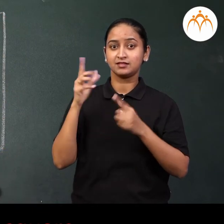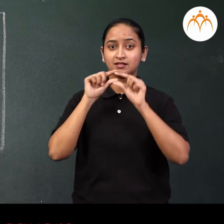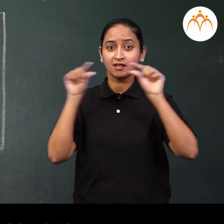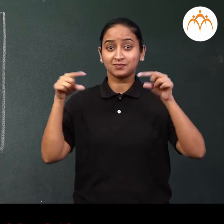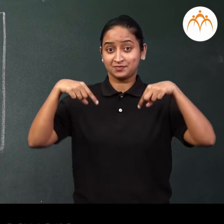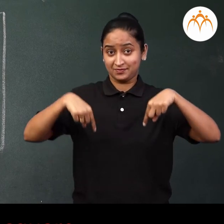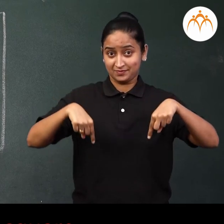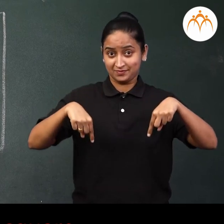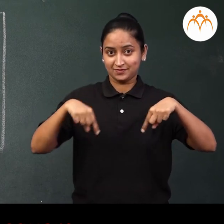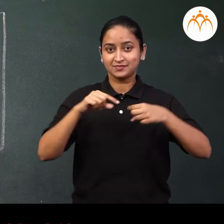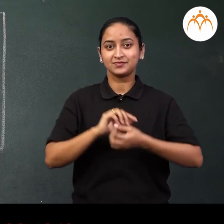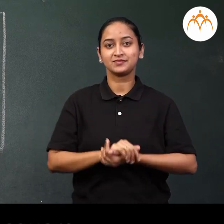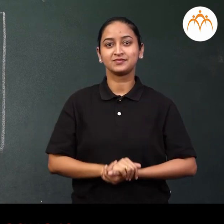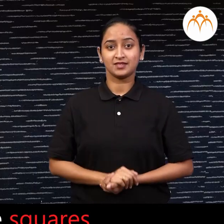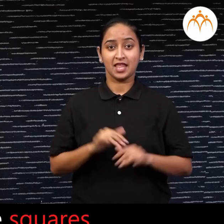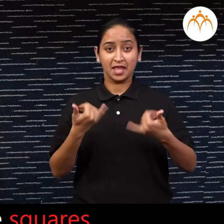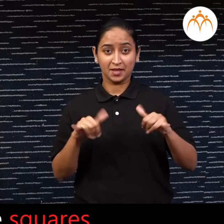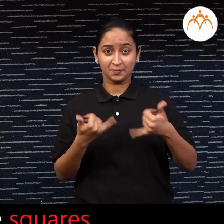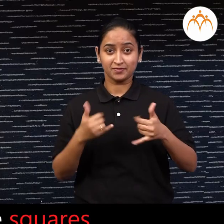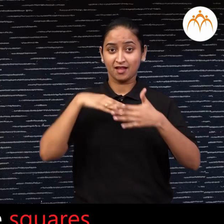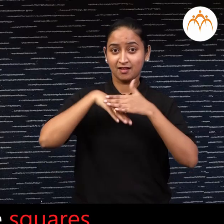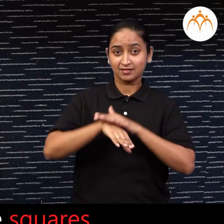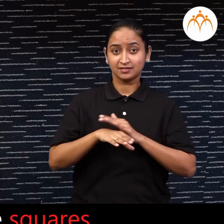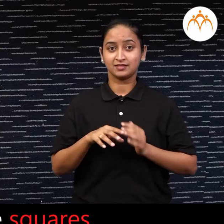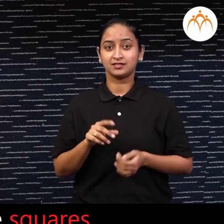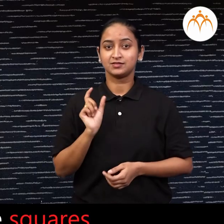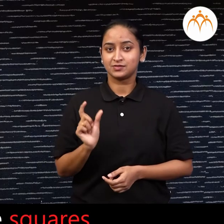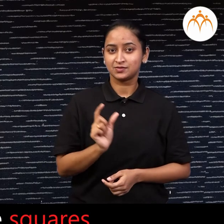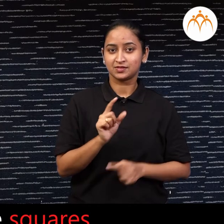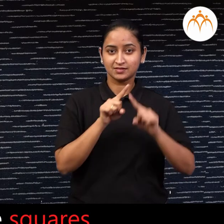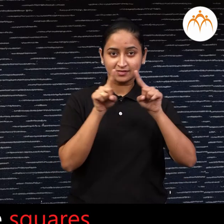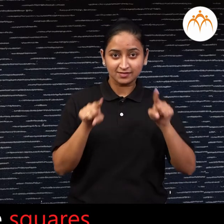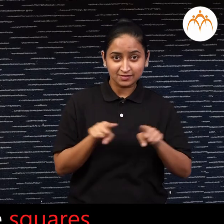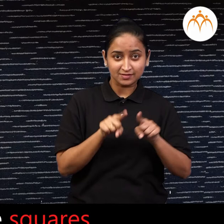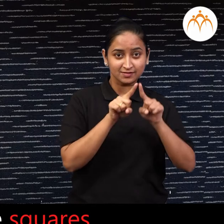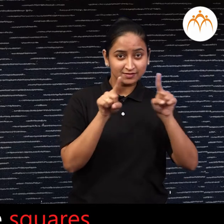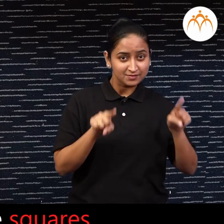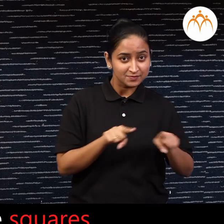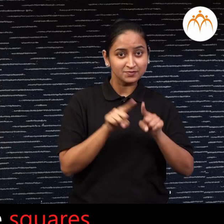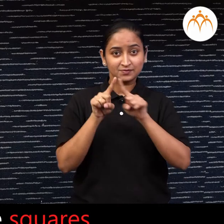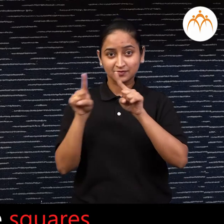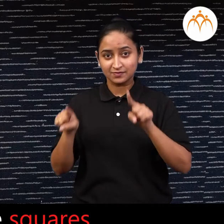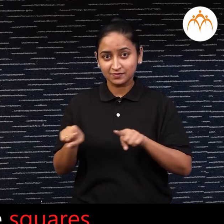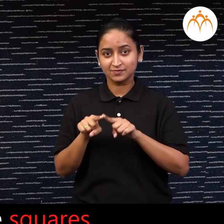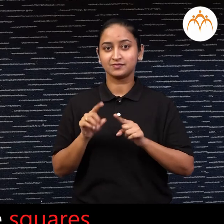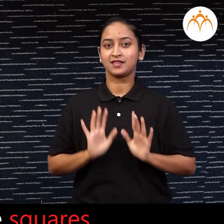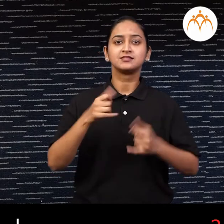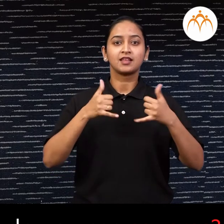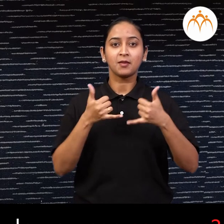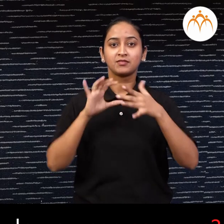This is a square. There are squares inside the snakes and ladders. In which